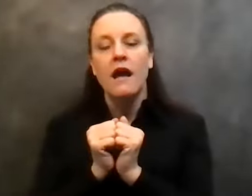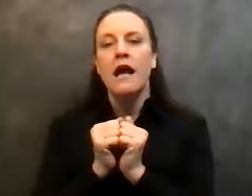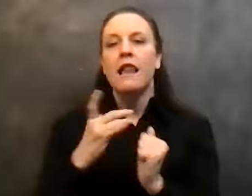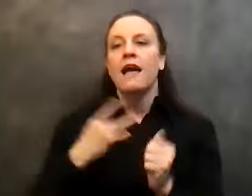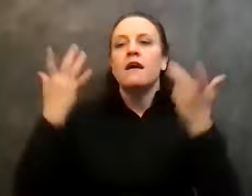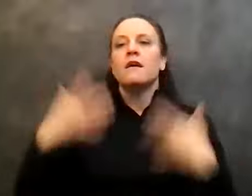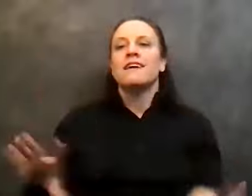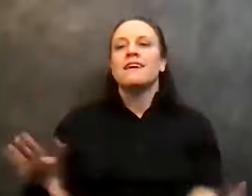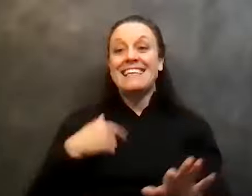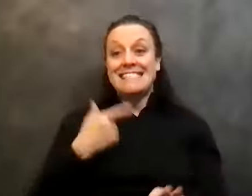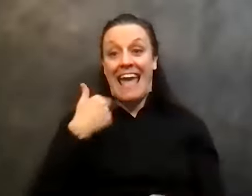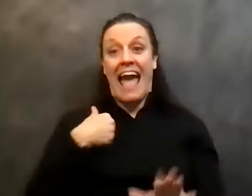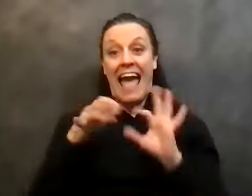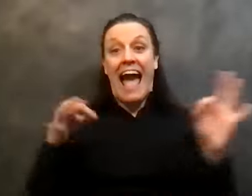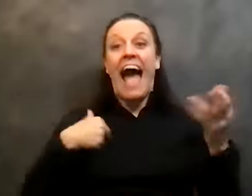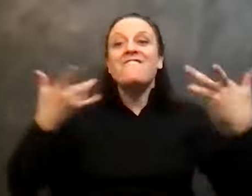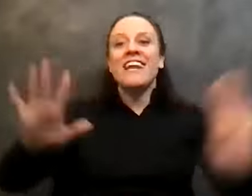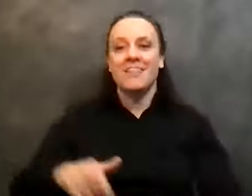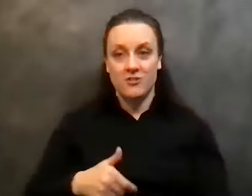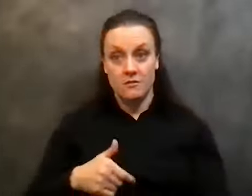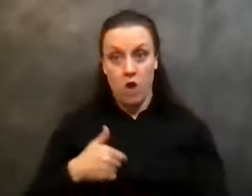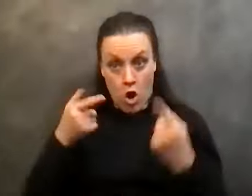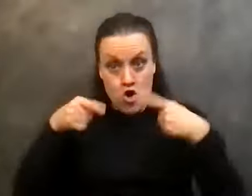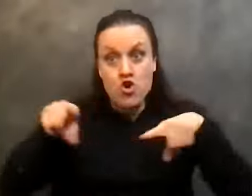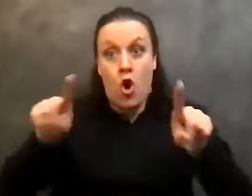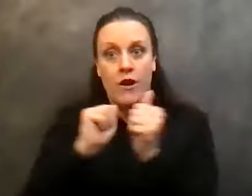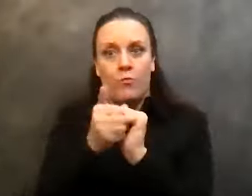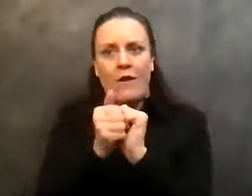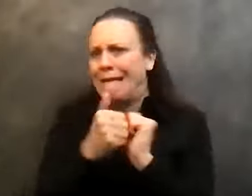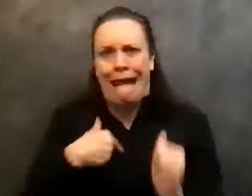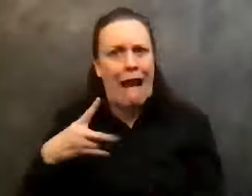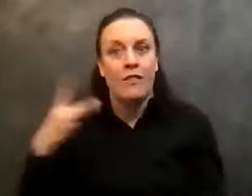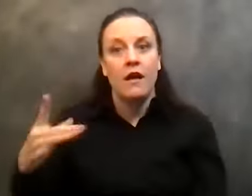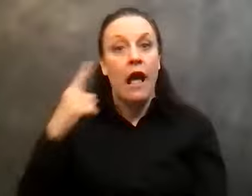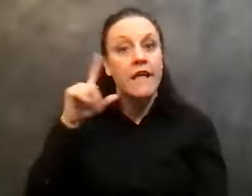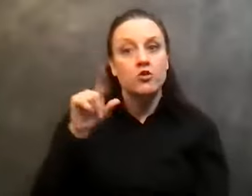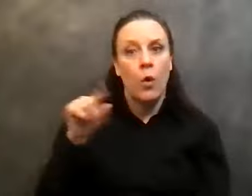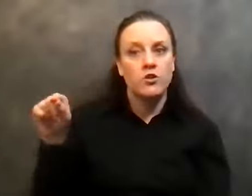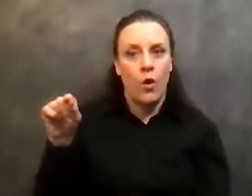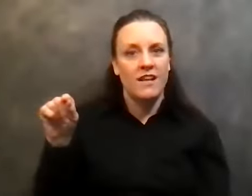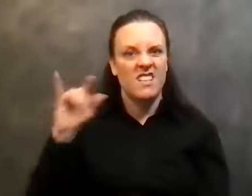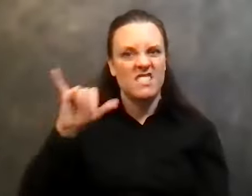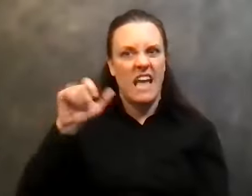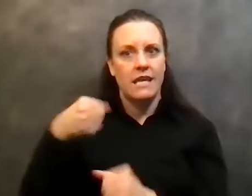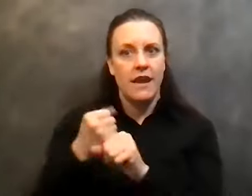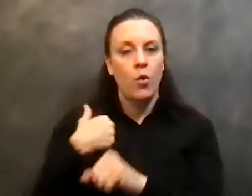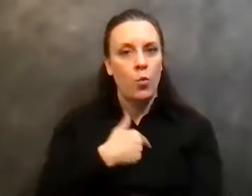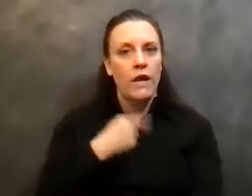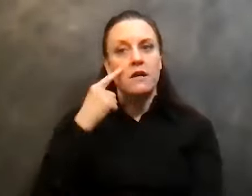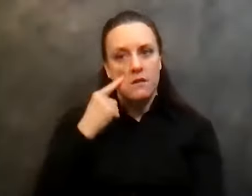You know what mean? Nobody likes it while you're in it. I think 2020 is going to be one of those years where we see, we